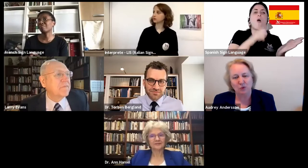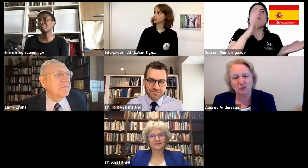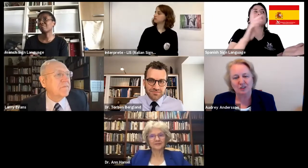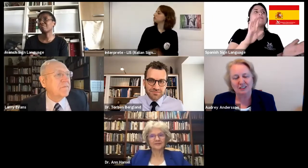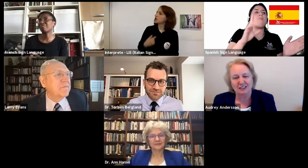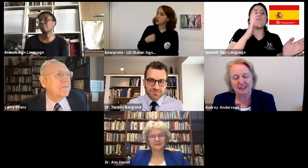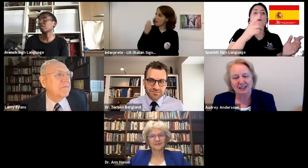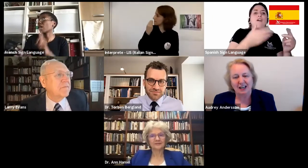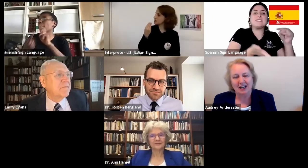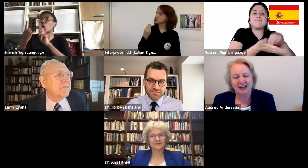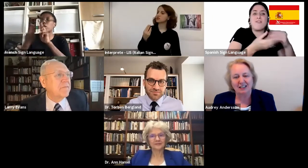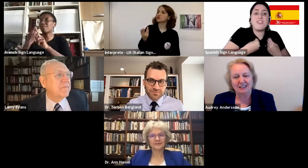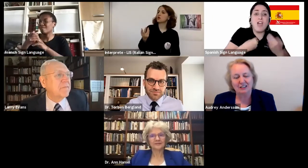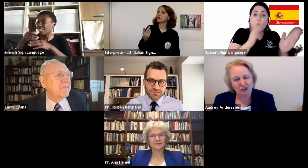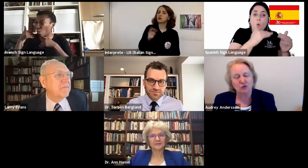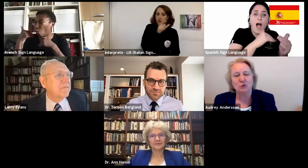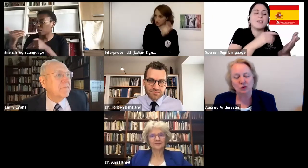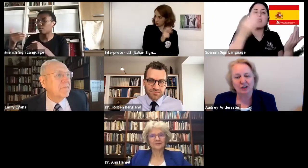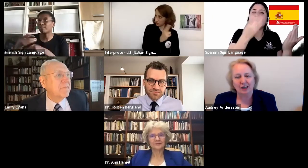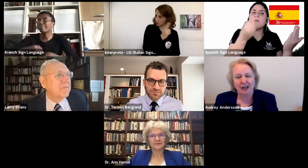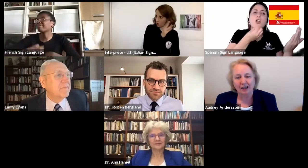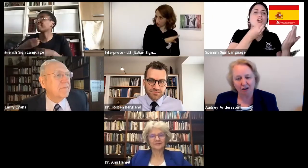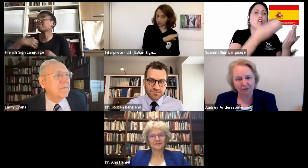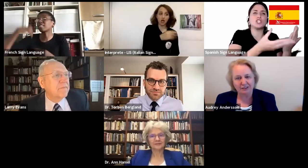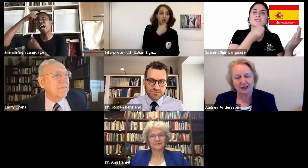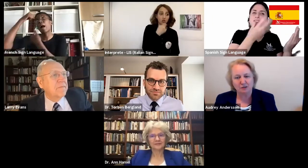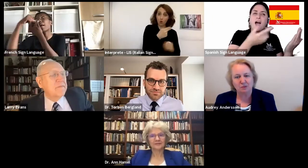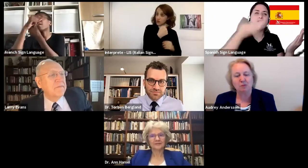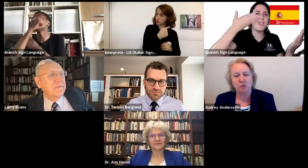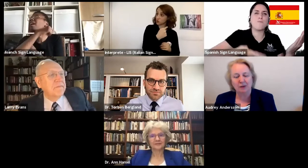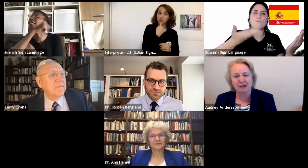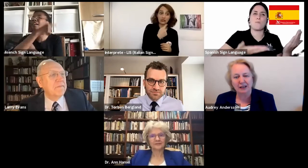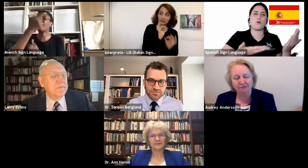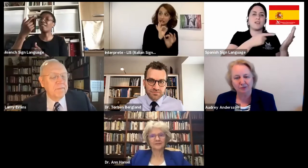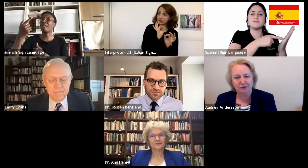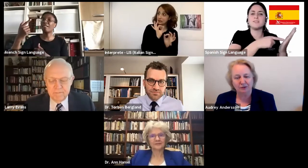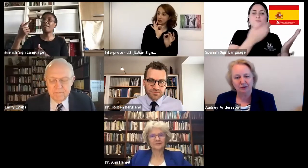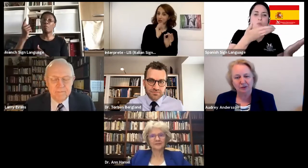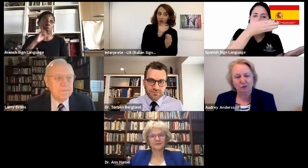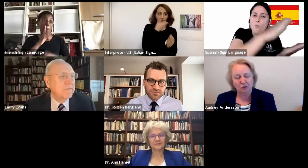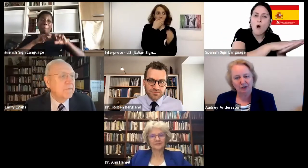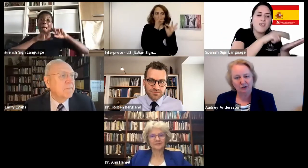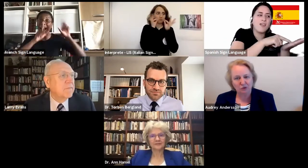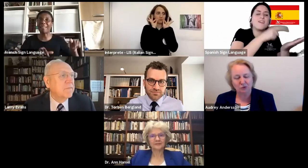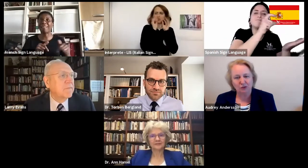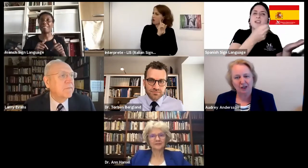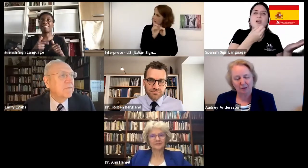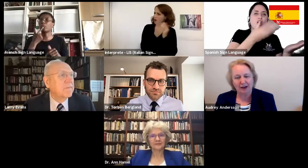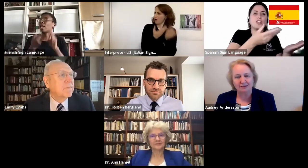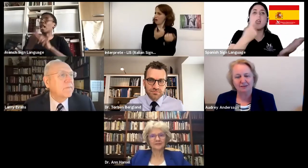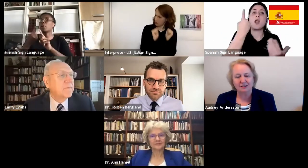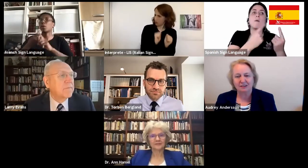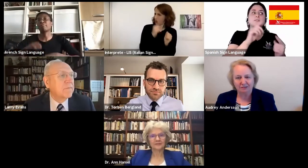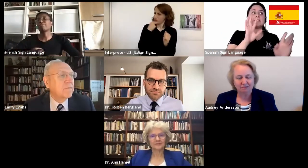important. And to talk, and oftentimes people will be uncomfortable when you talk